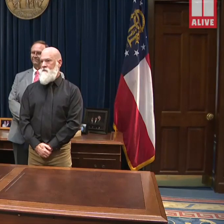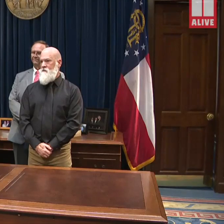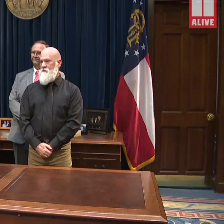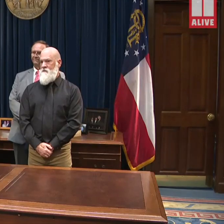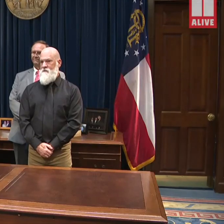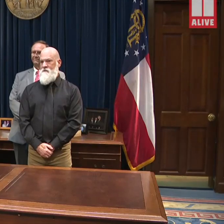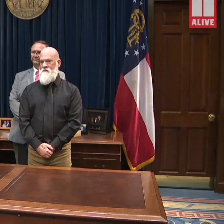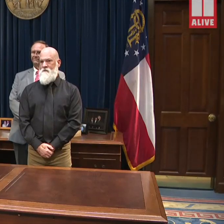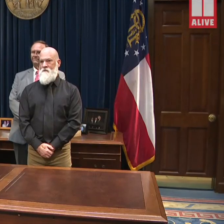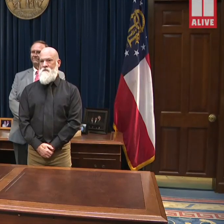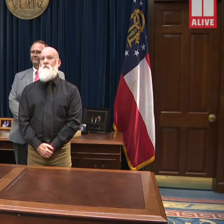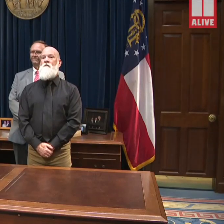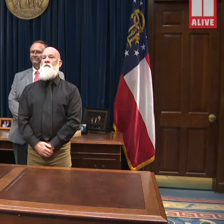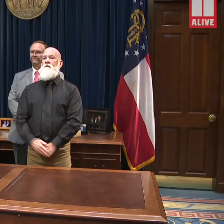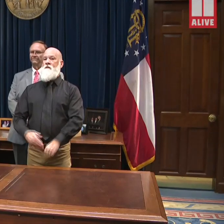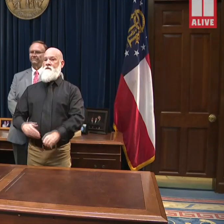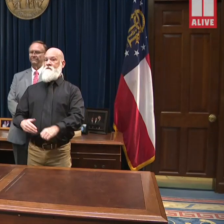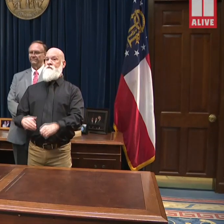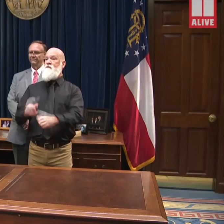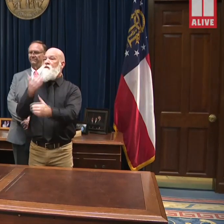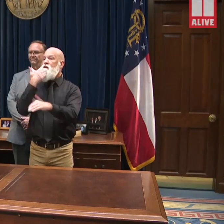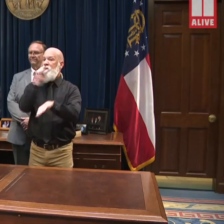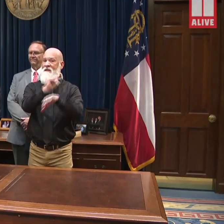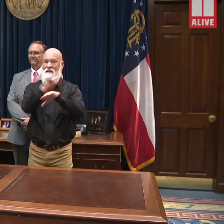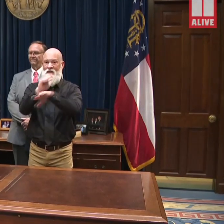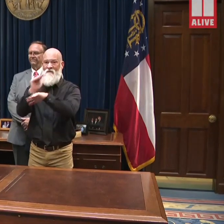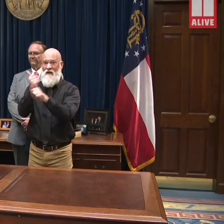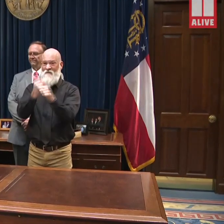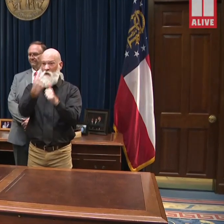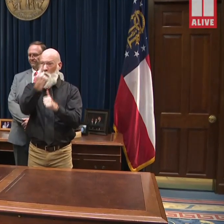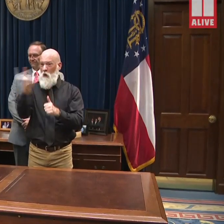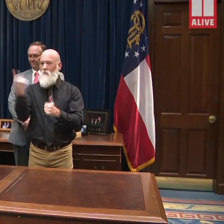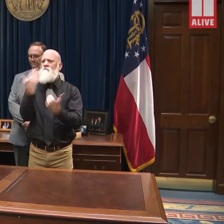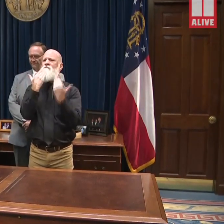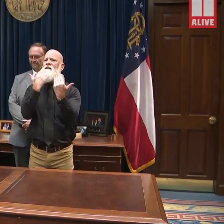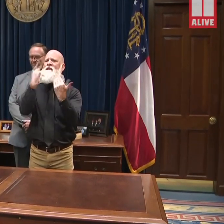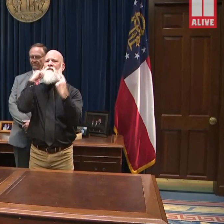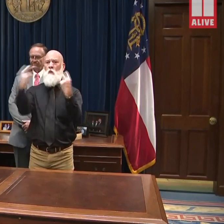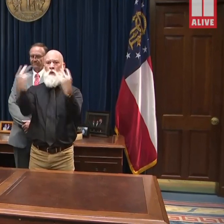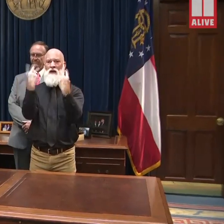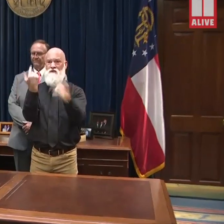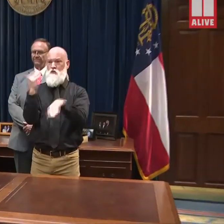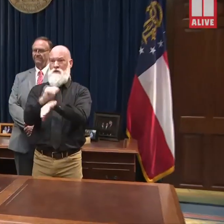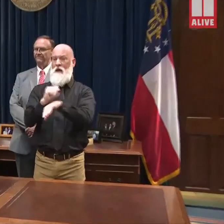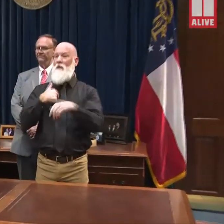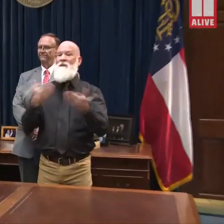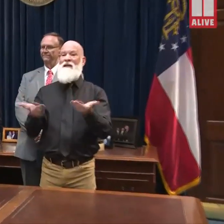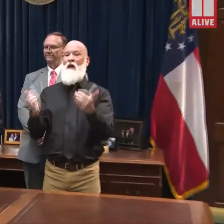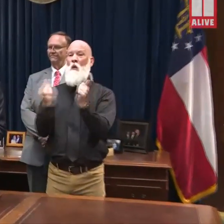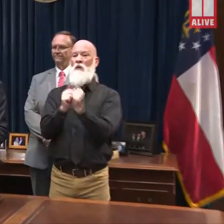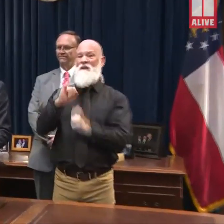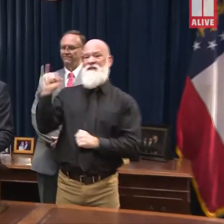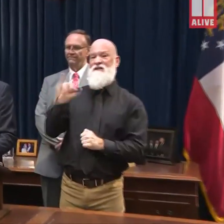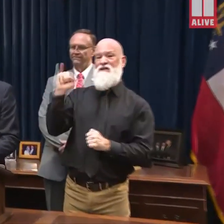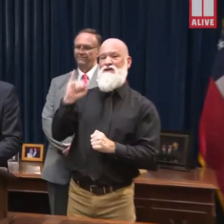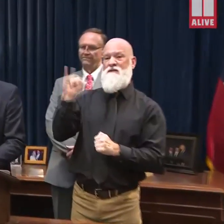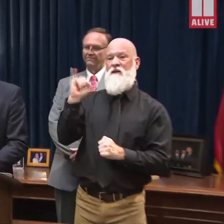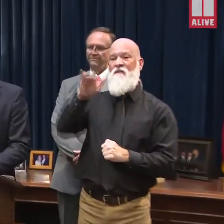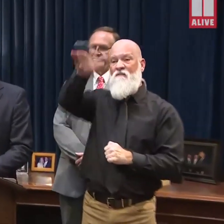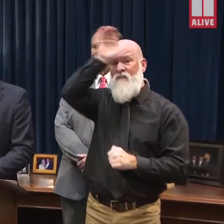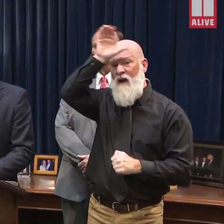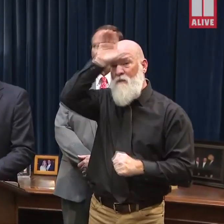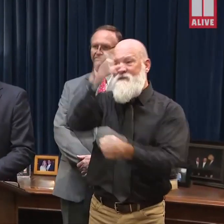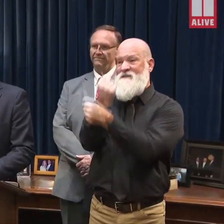All right, well good evening everyone. Thank you so much for joining us. I'm here with Insurance and Fire Safety Commissioner John King,